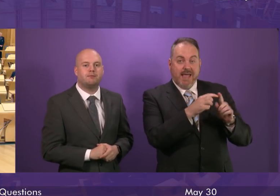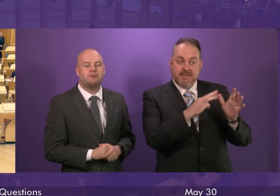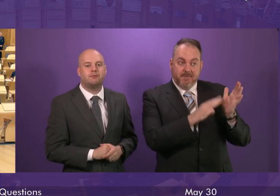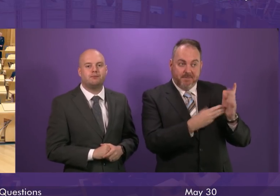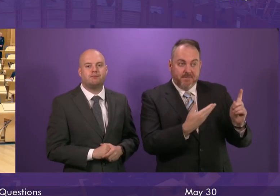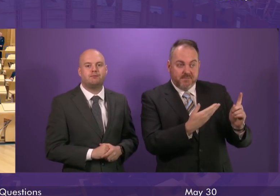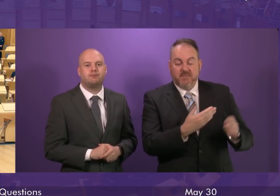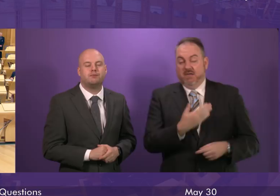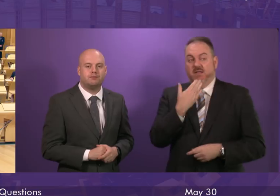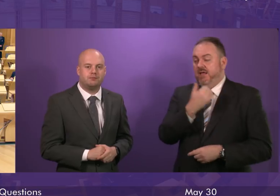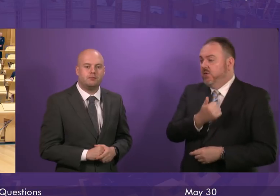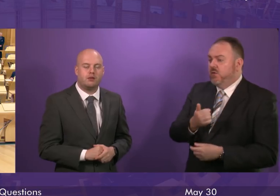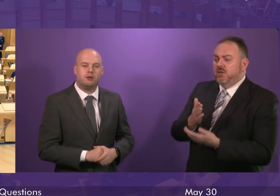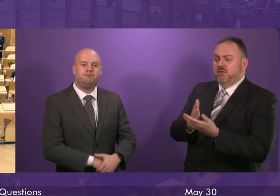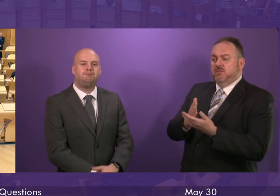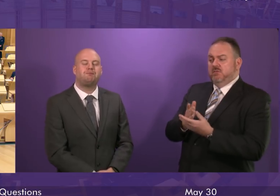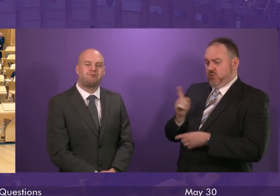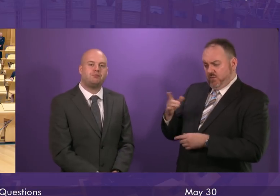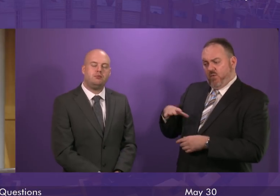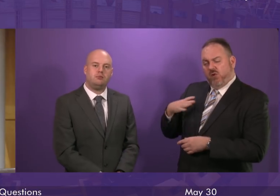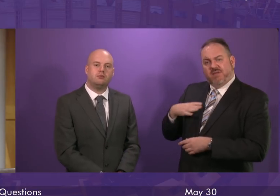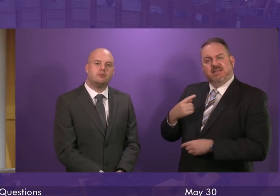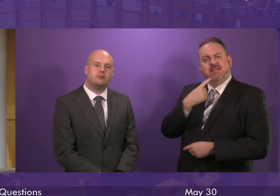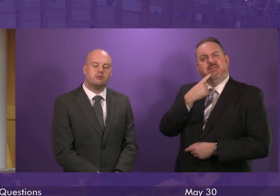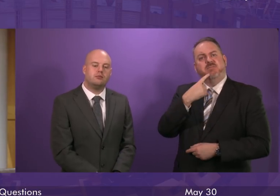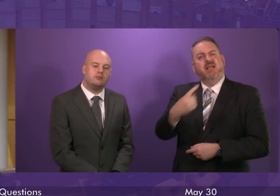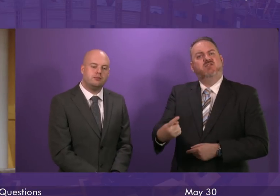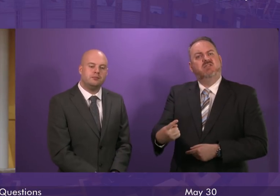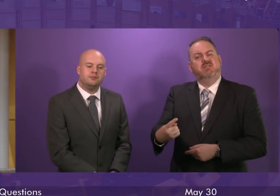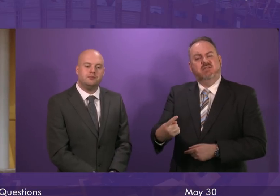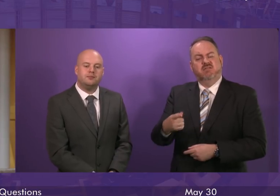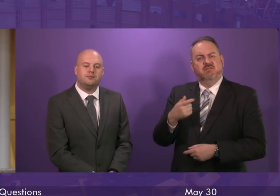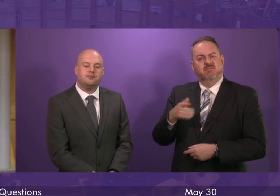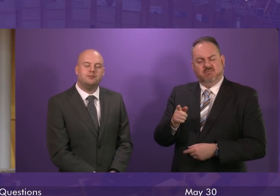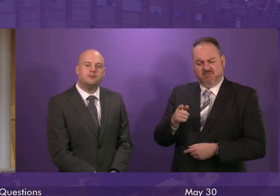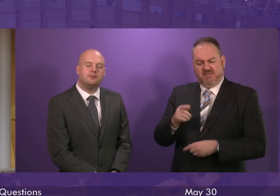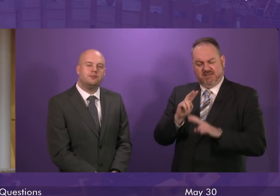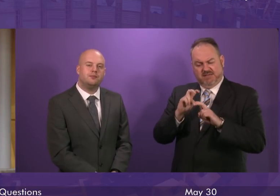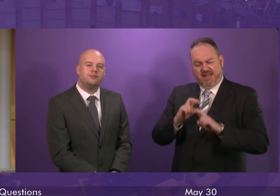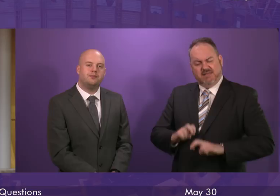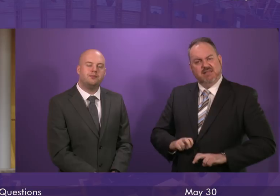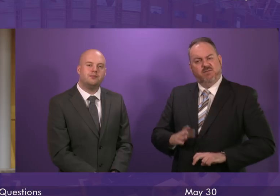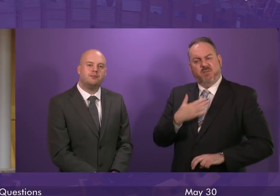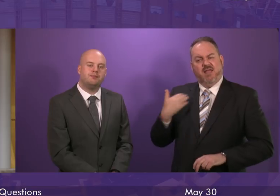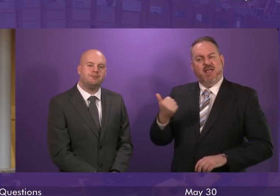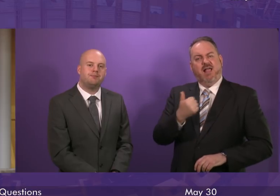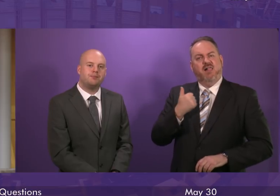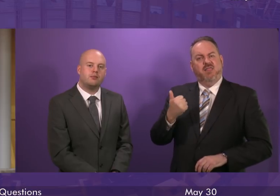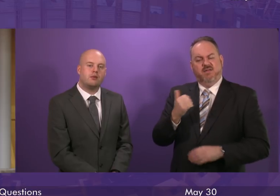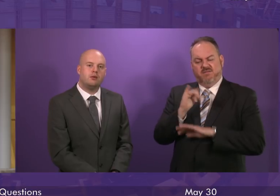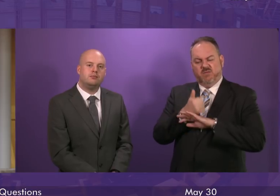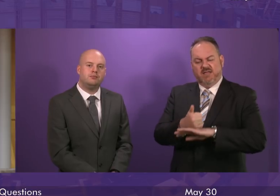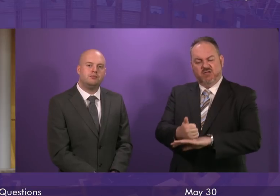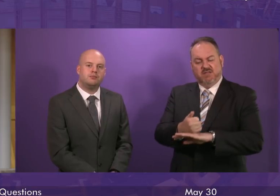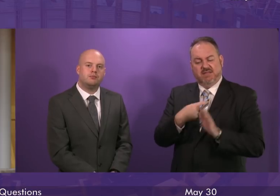Officer. The First Minister has already mentioned the analysis produced by the Health Foundation that highlighted that